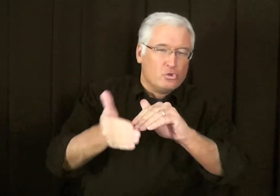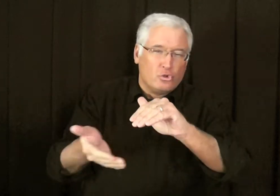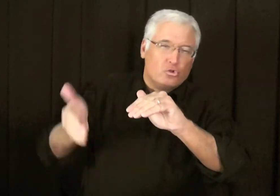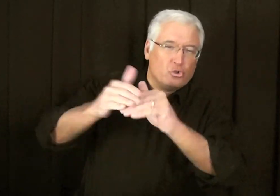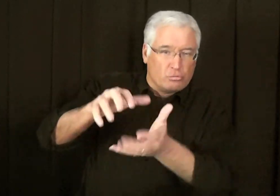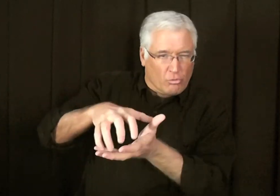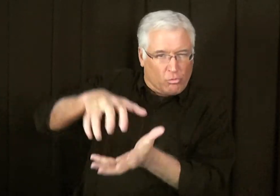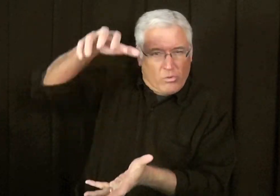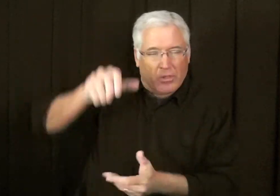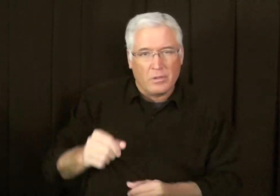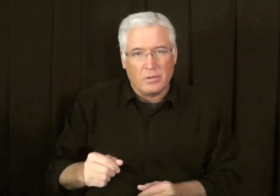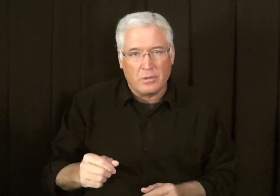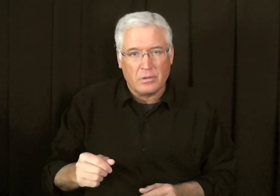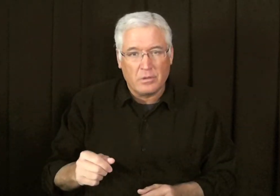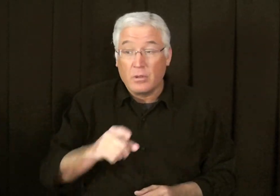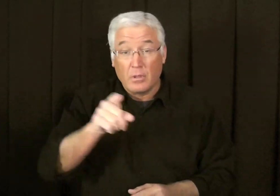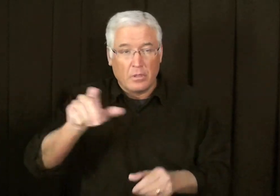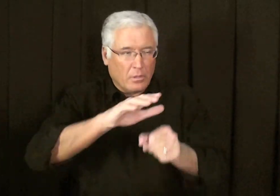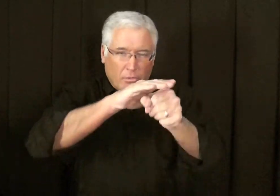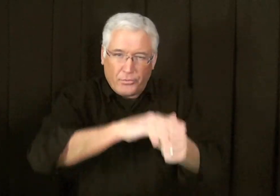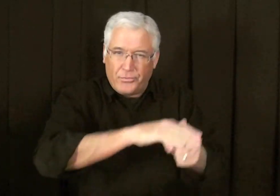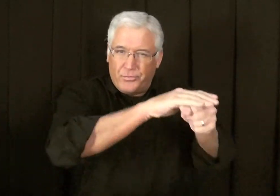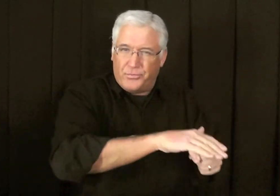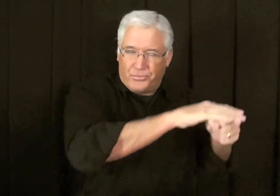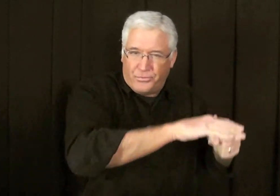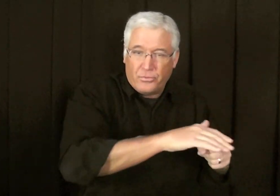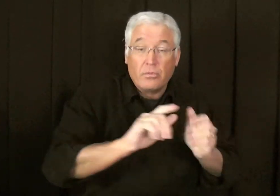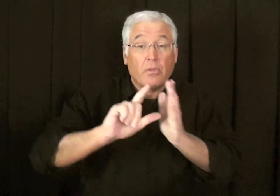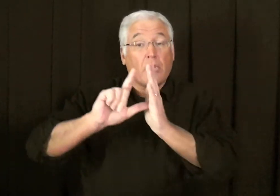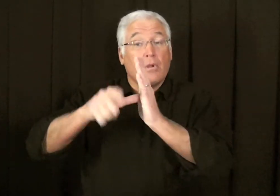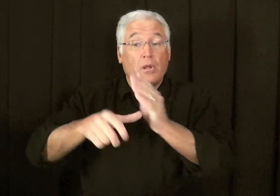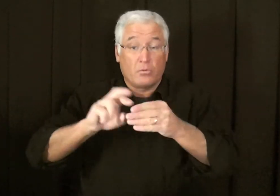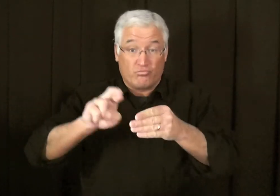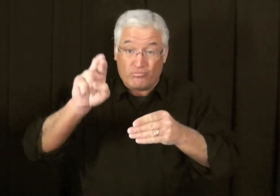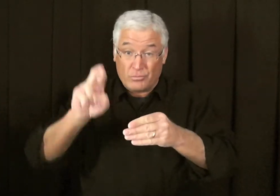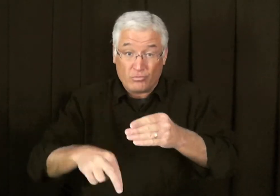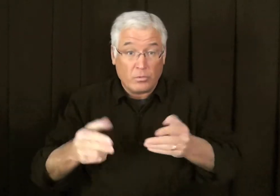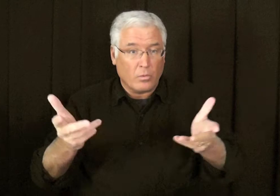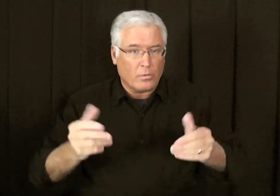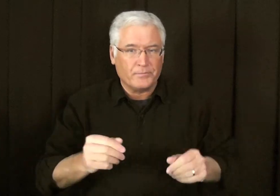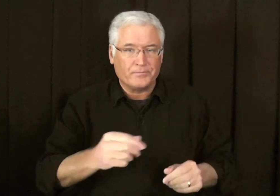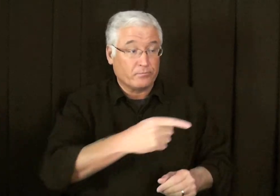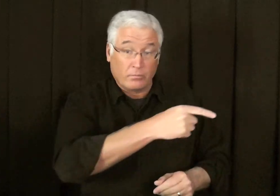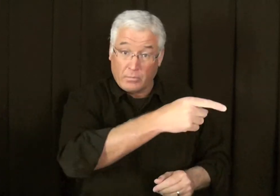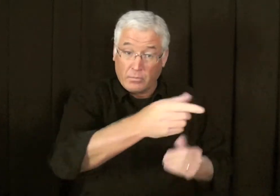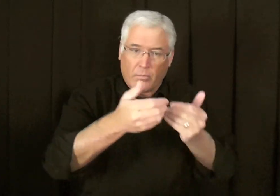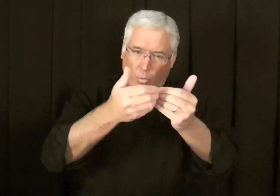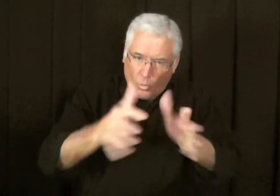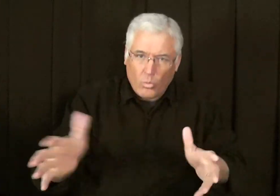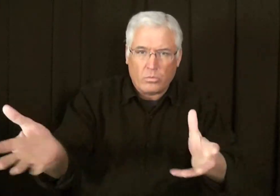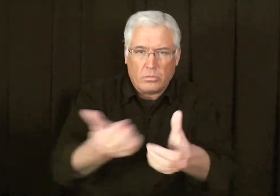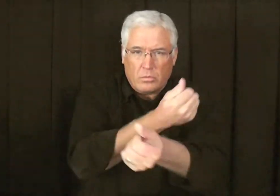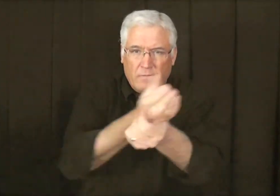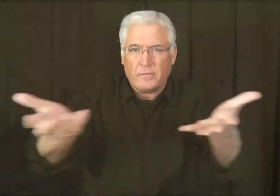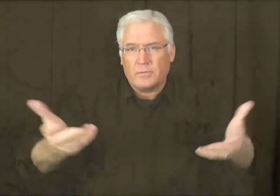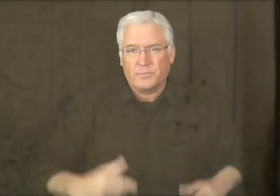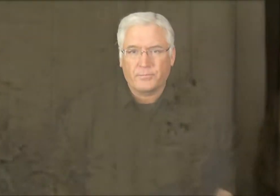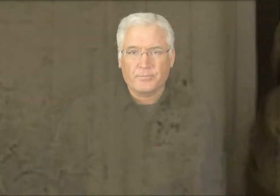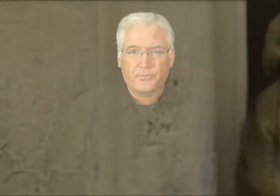You know, so that they can gain wealth for themselves. They oppress others. And later, the result is that the other people, they lose